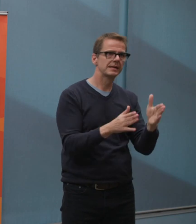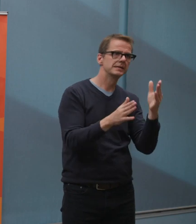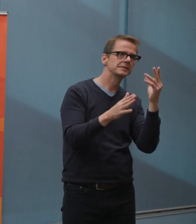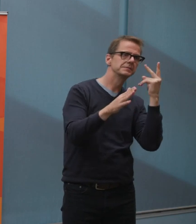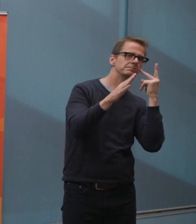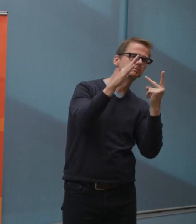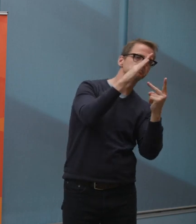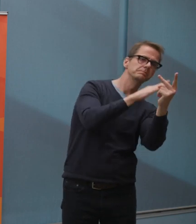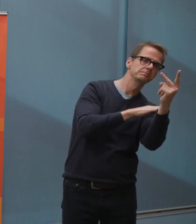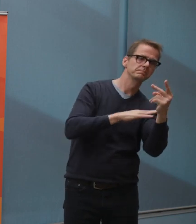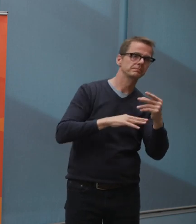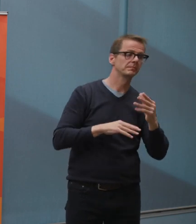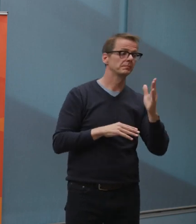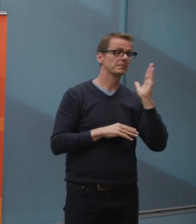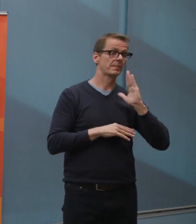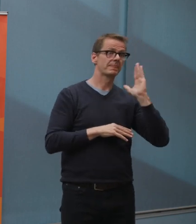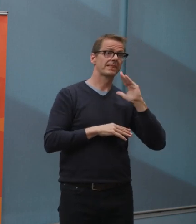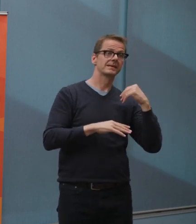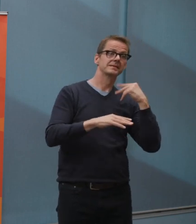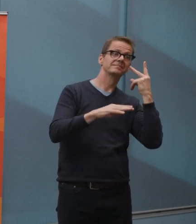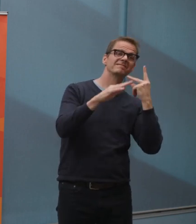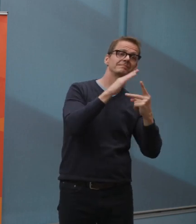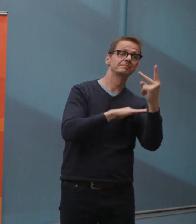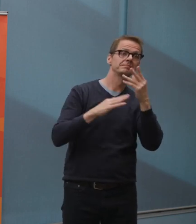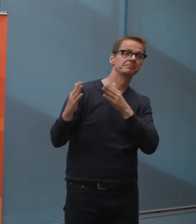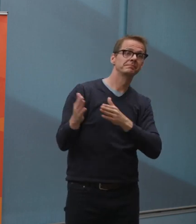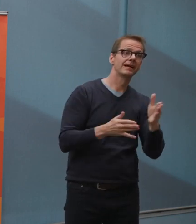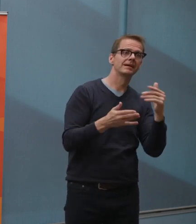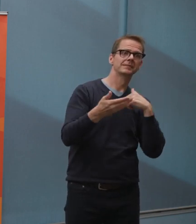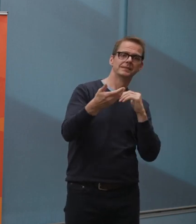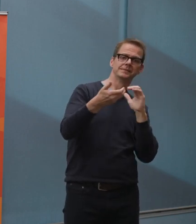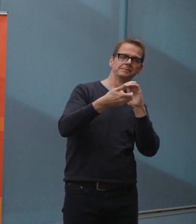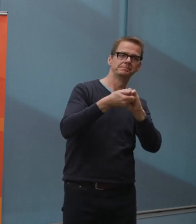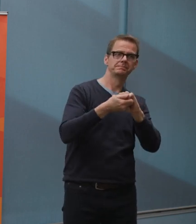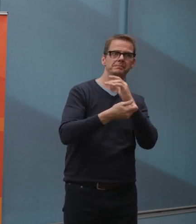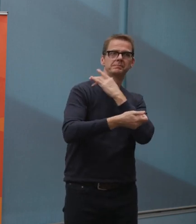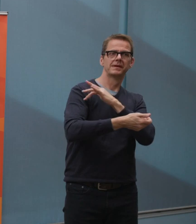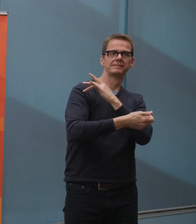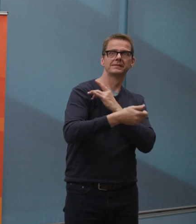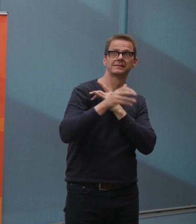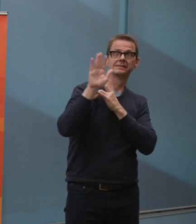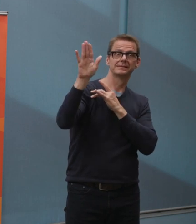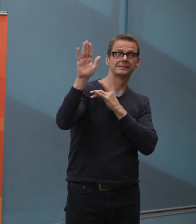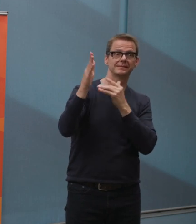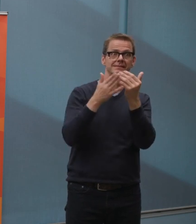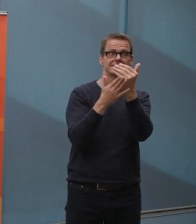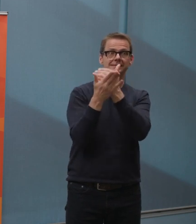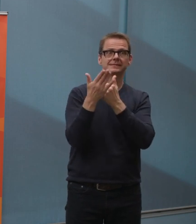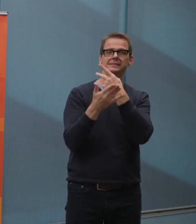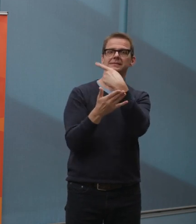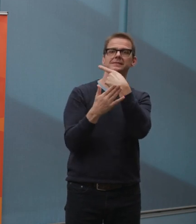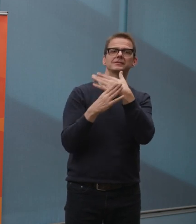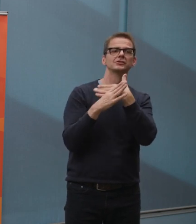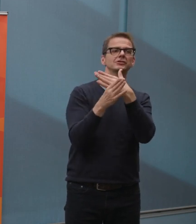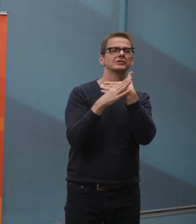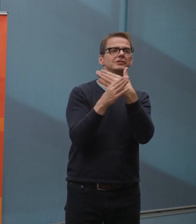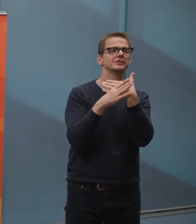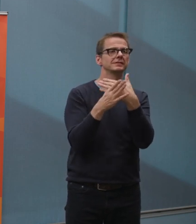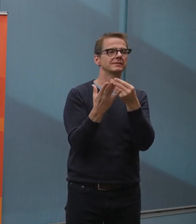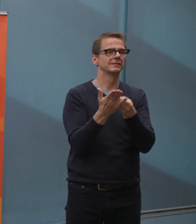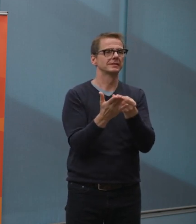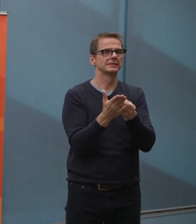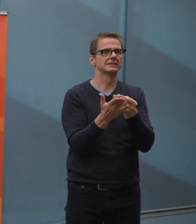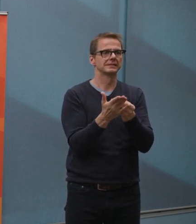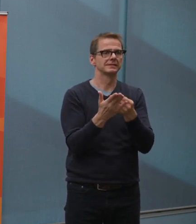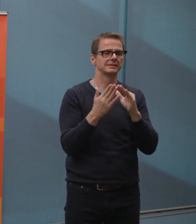cities rise with broader provincial revenues, which tap a variety of different forms of income. So,